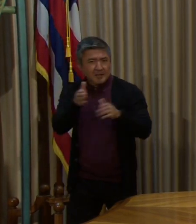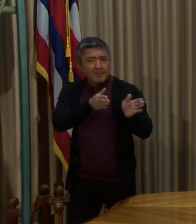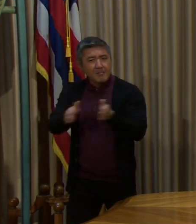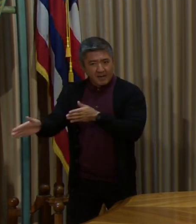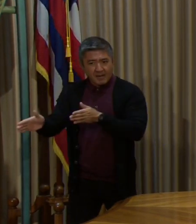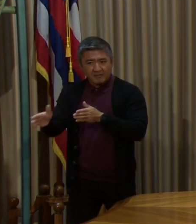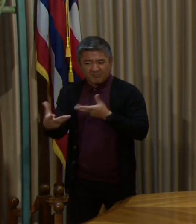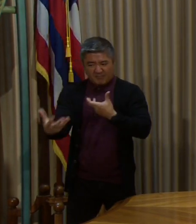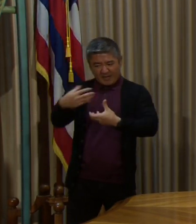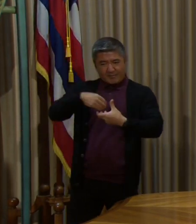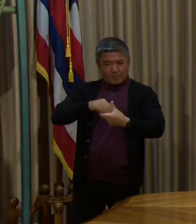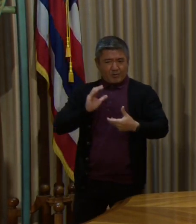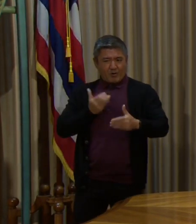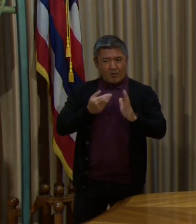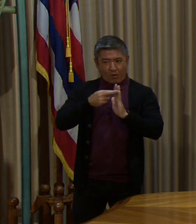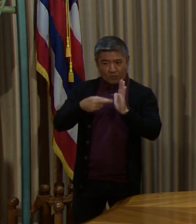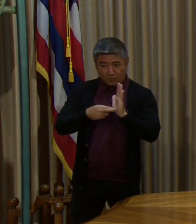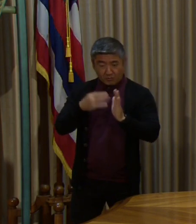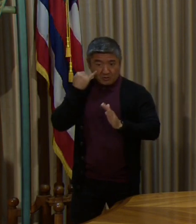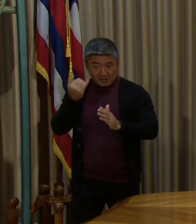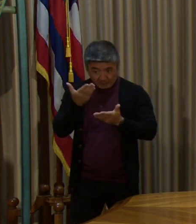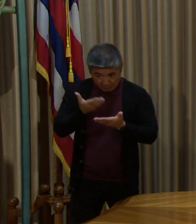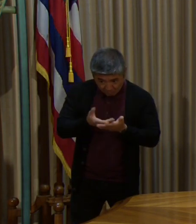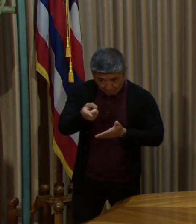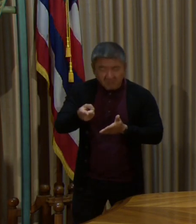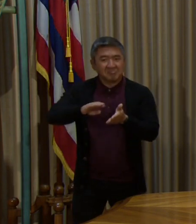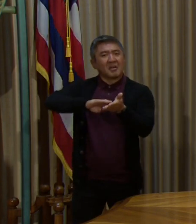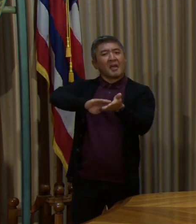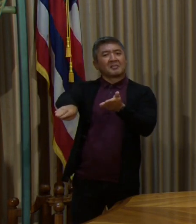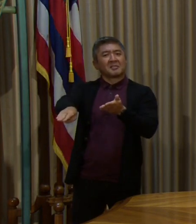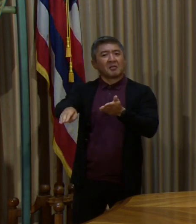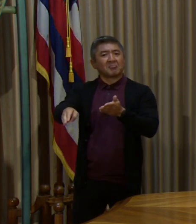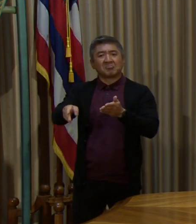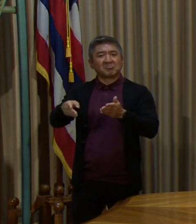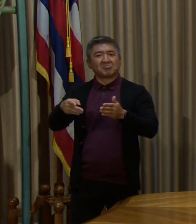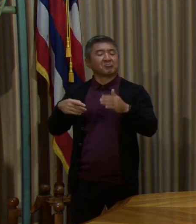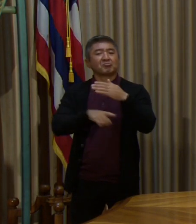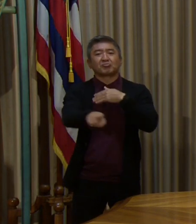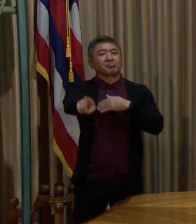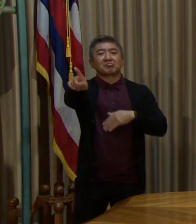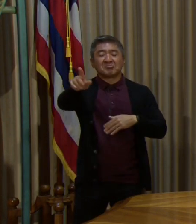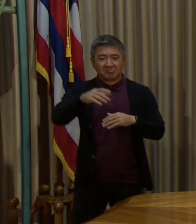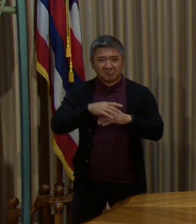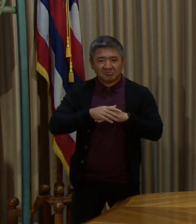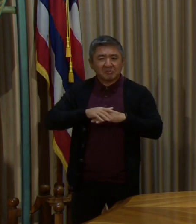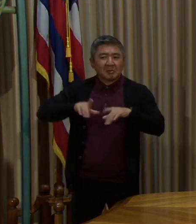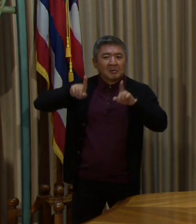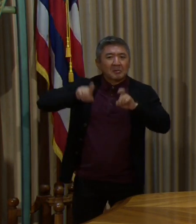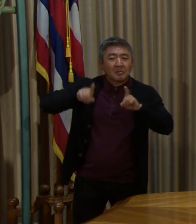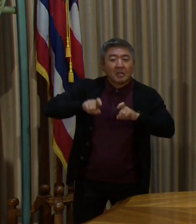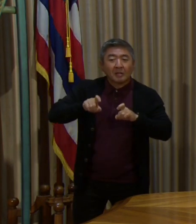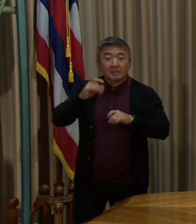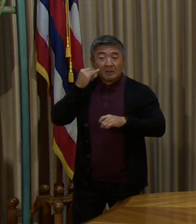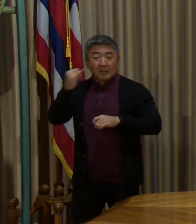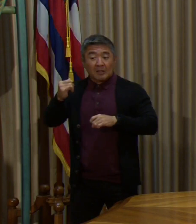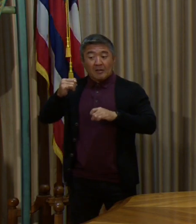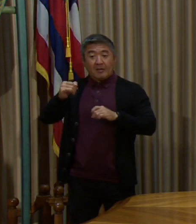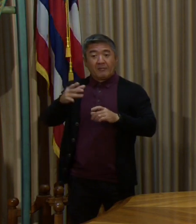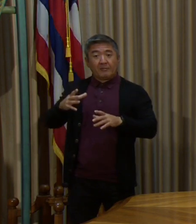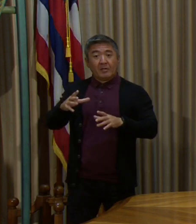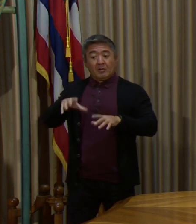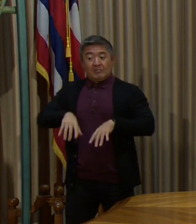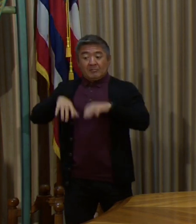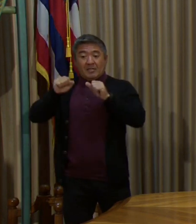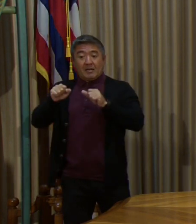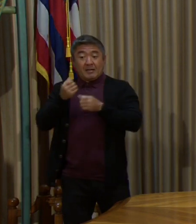rules so that they will be exempt. They can go right through. So it will be just testing those who are in the safe travels. And